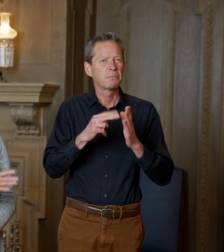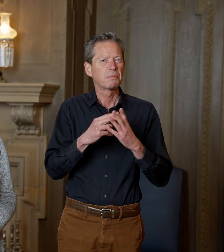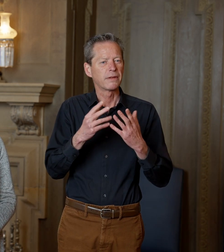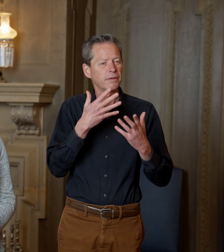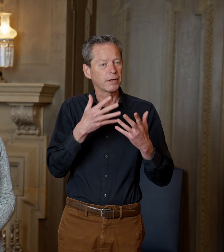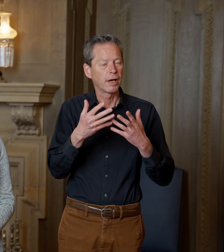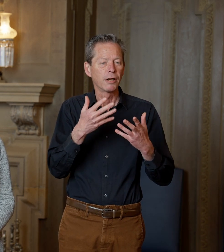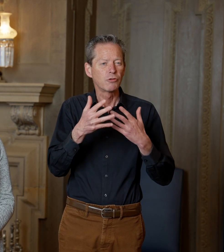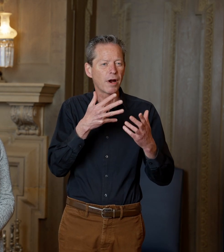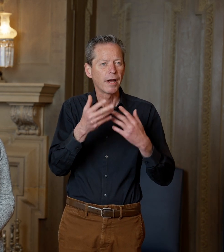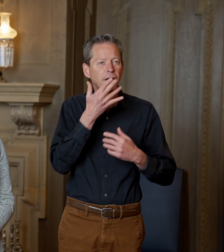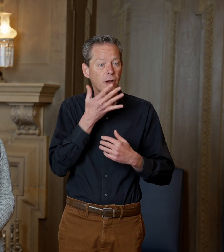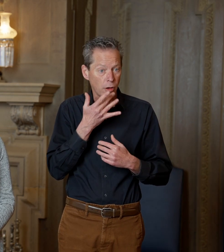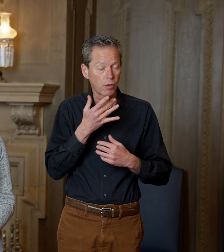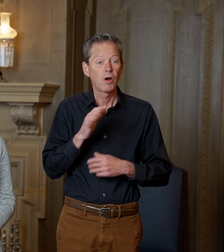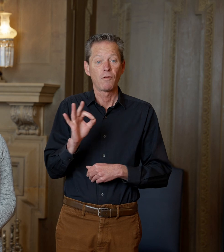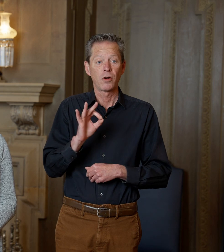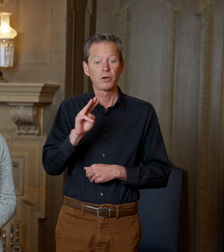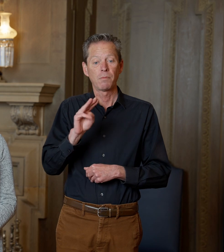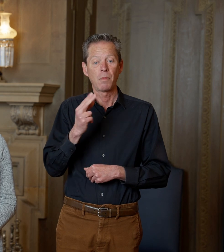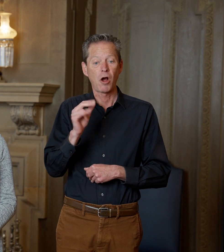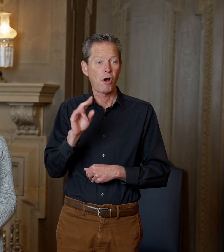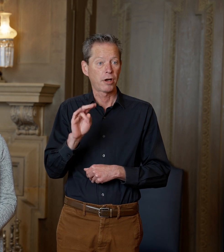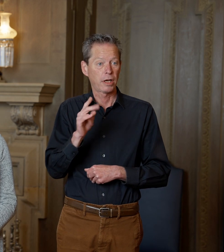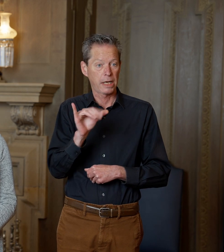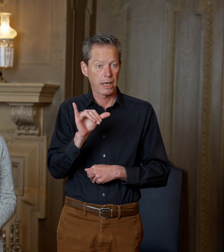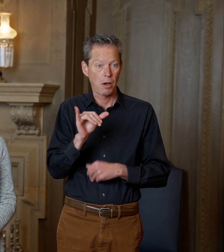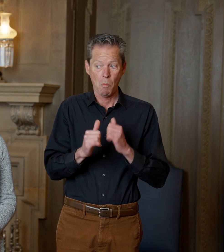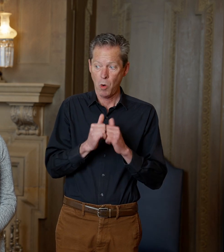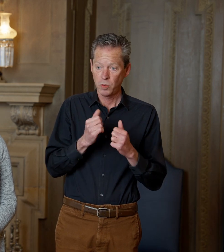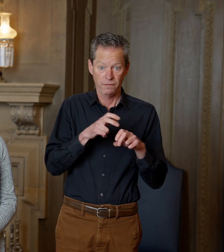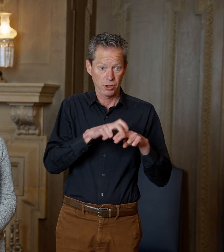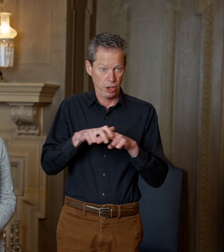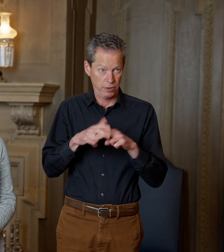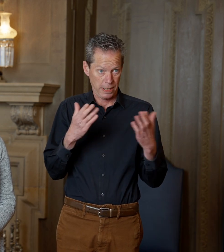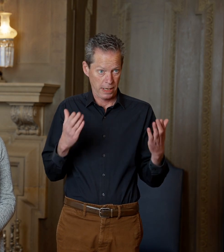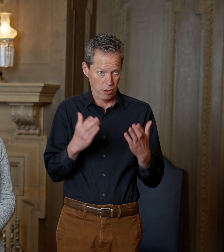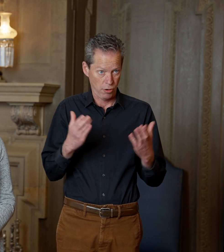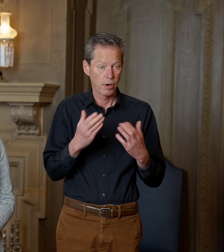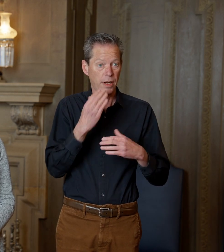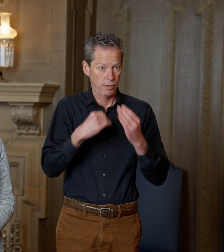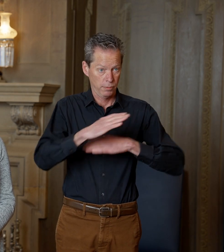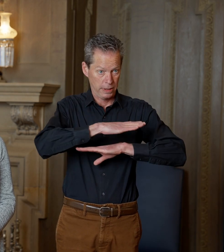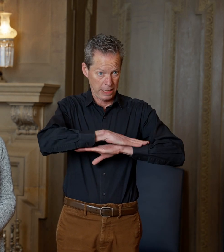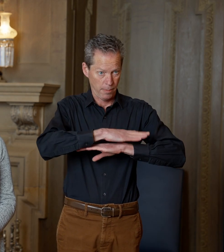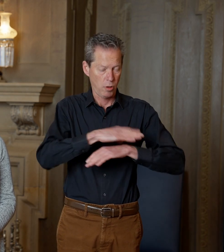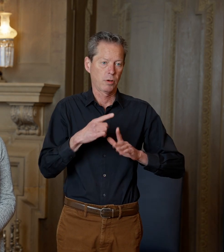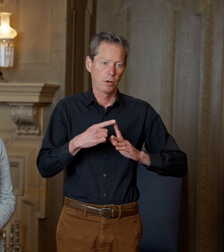furniture is all mahogany, and the majority of chairs around the dining room table are original. We have made some